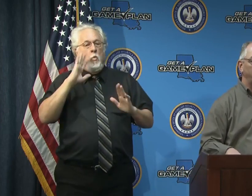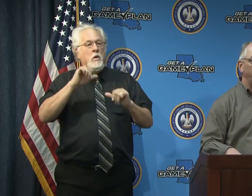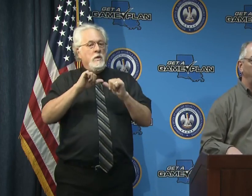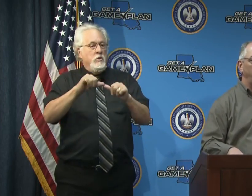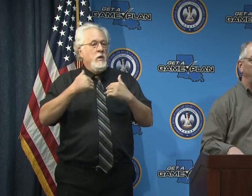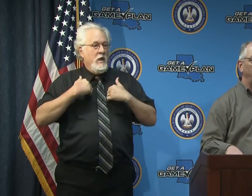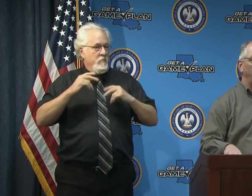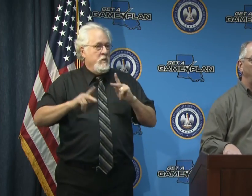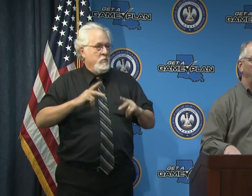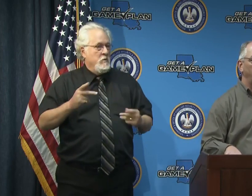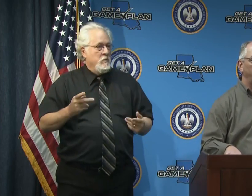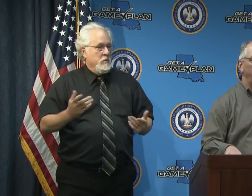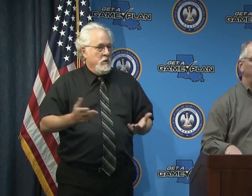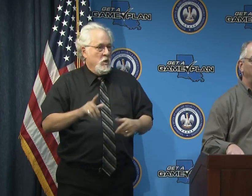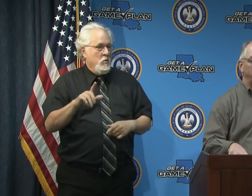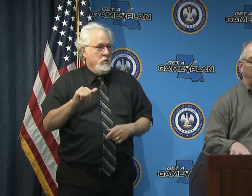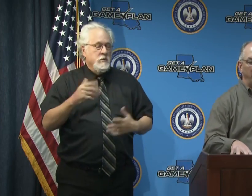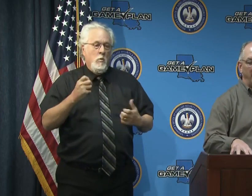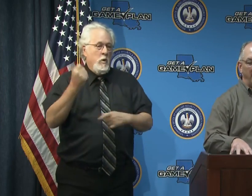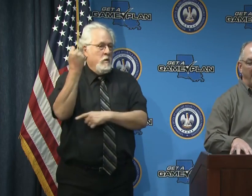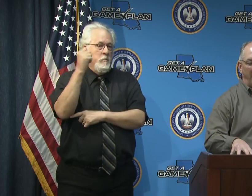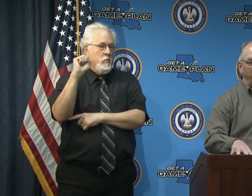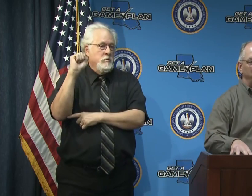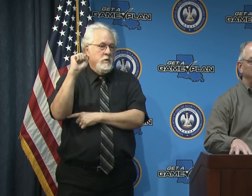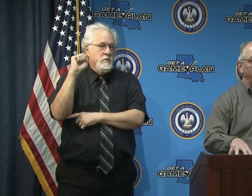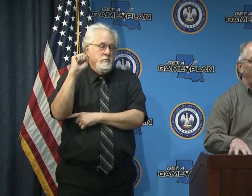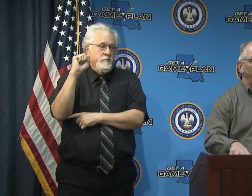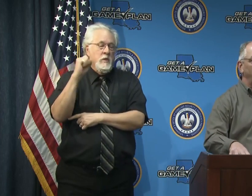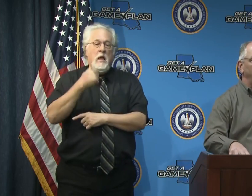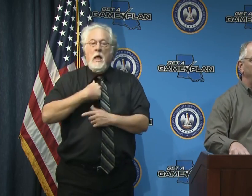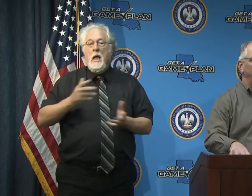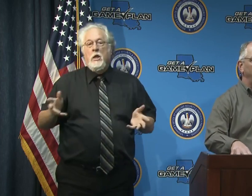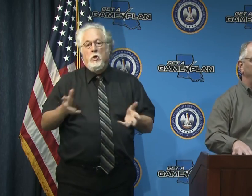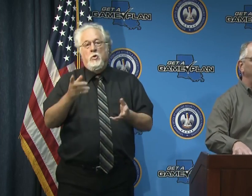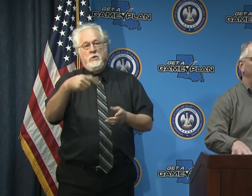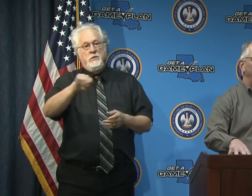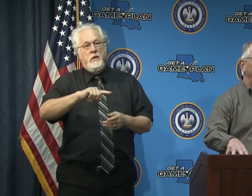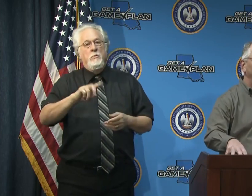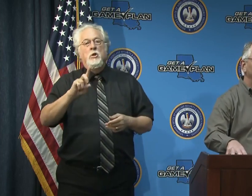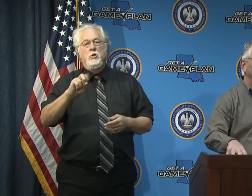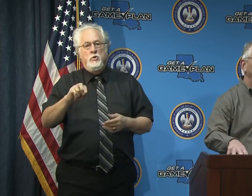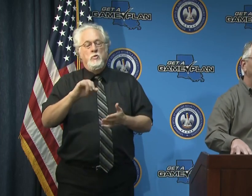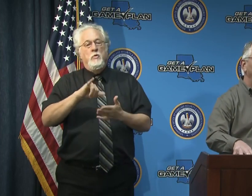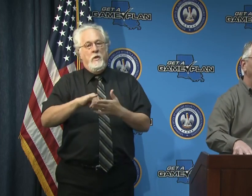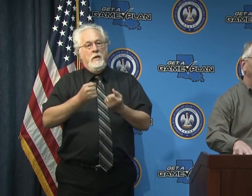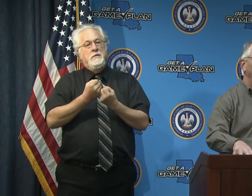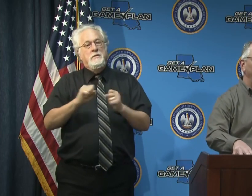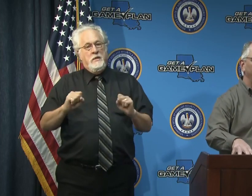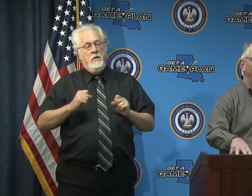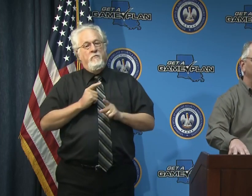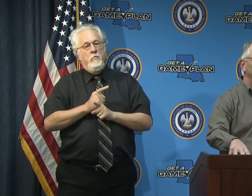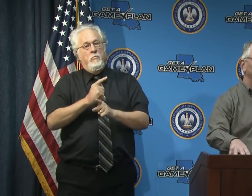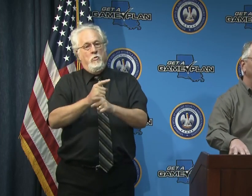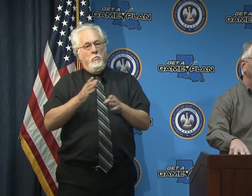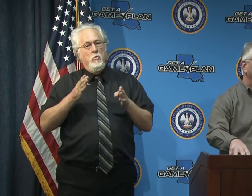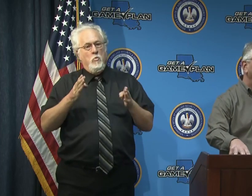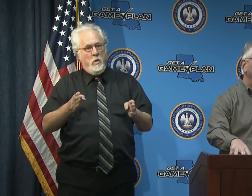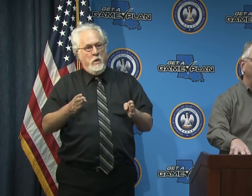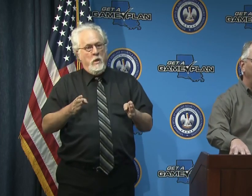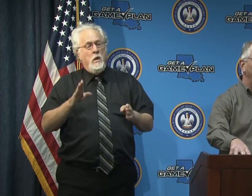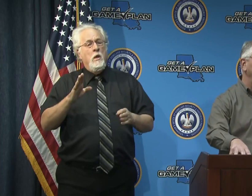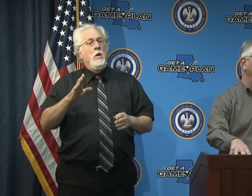individuals here in louisiana who will want to protest i would just encourage them to to do that in a safe appropriate way their voices